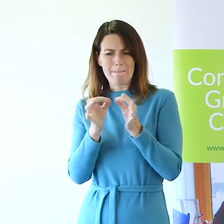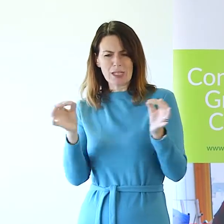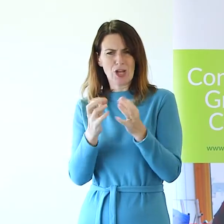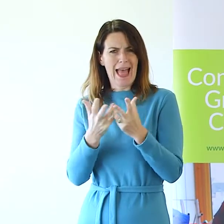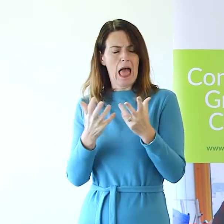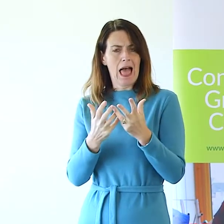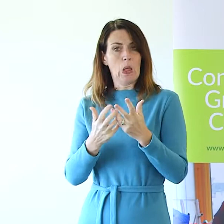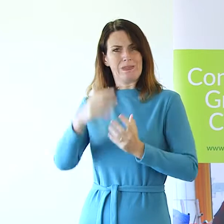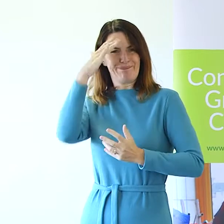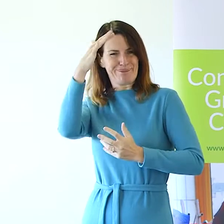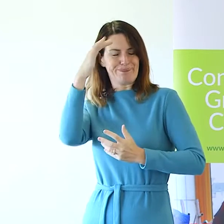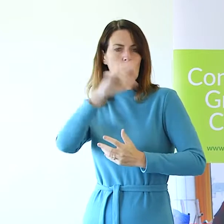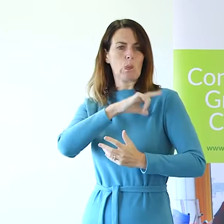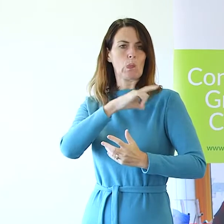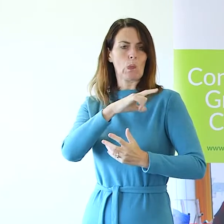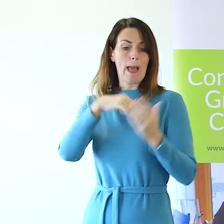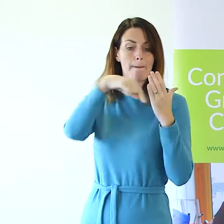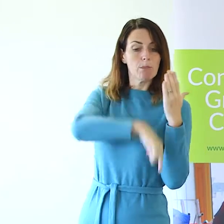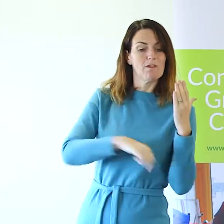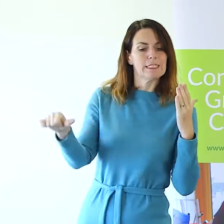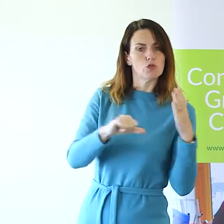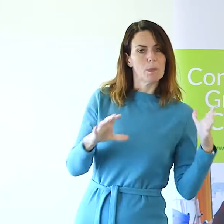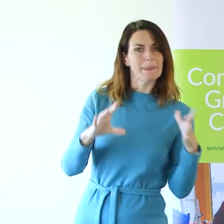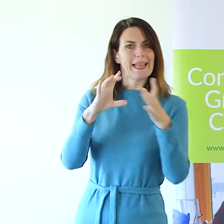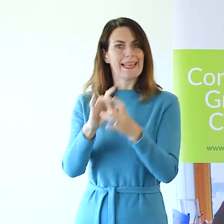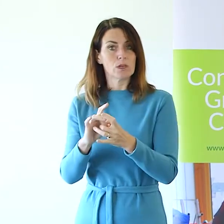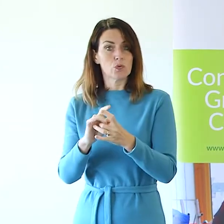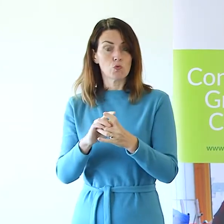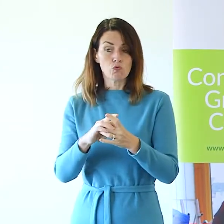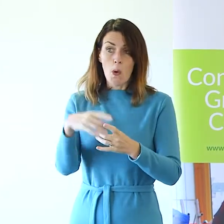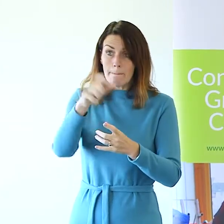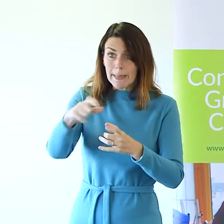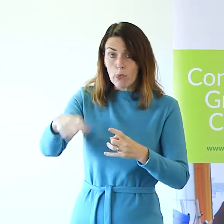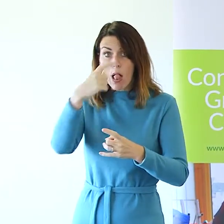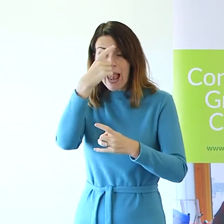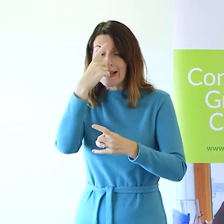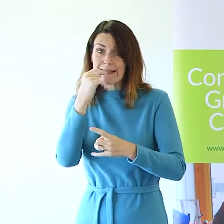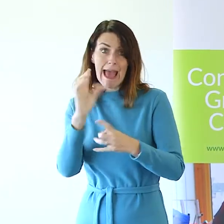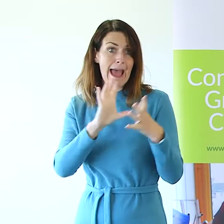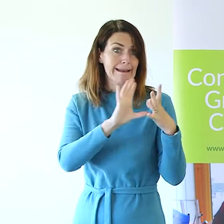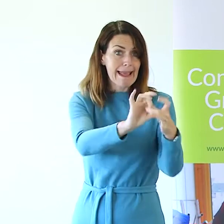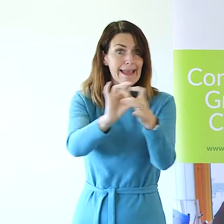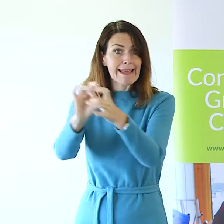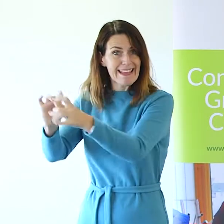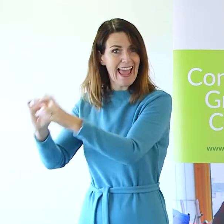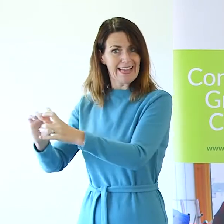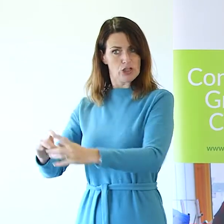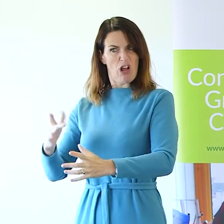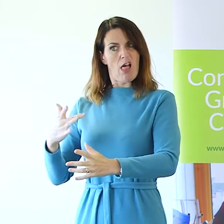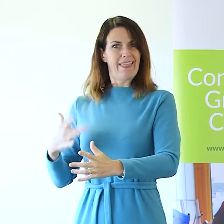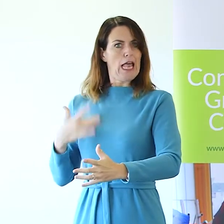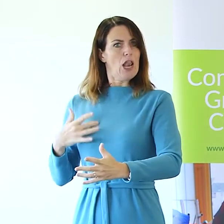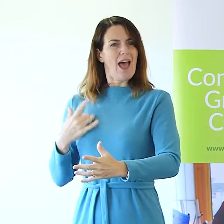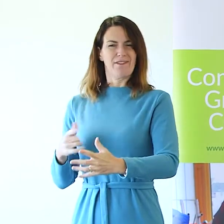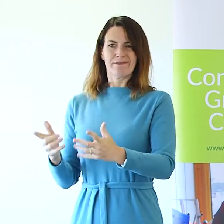that poverty should be related to the extent to which people have the resources to engage adequately in a life that's regarded as